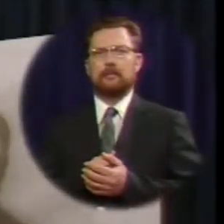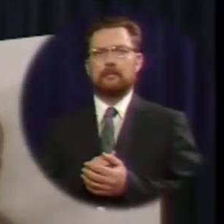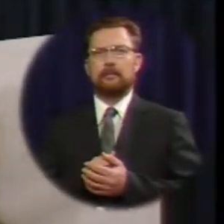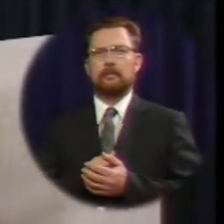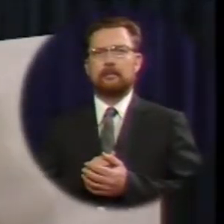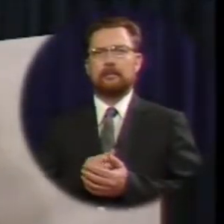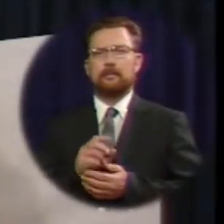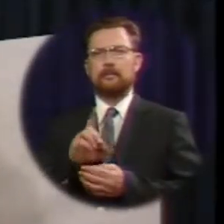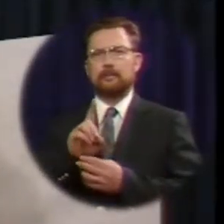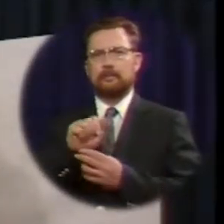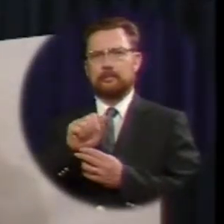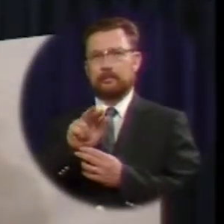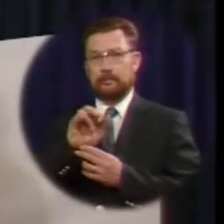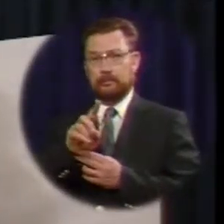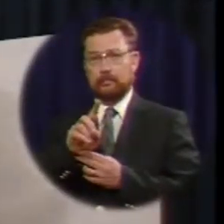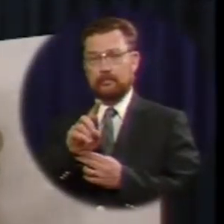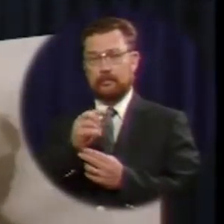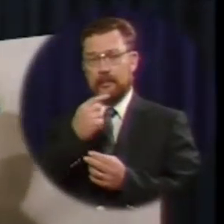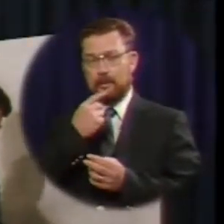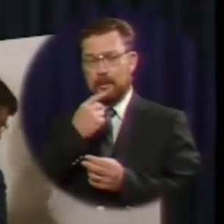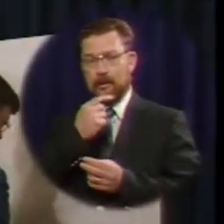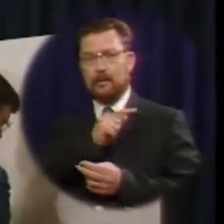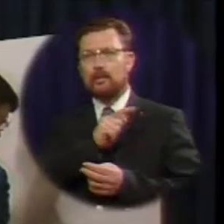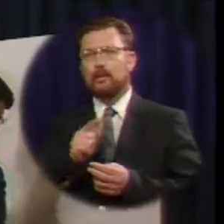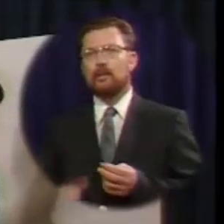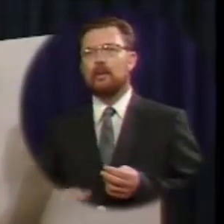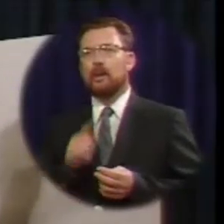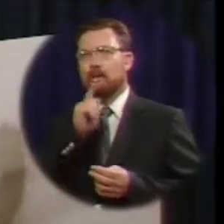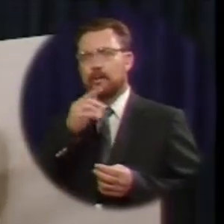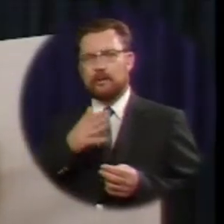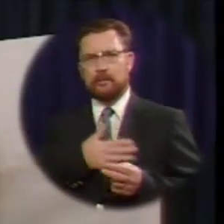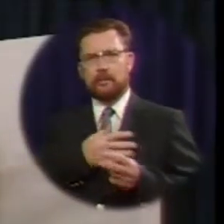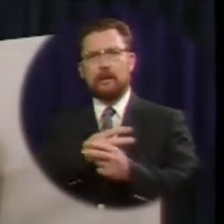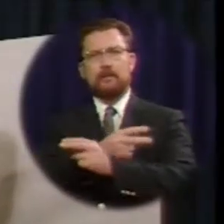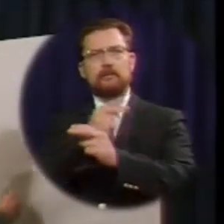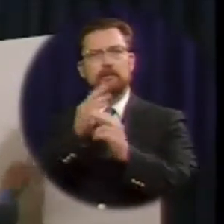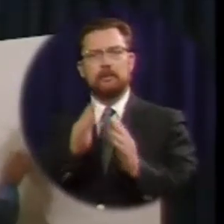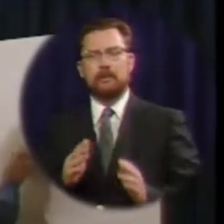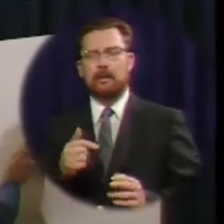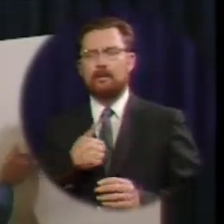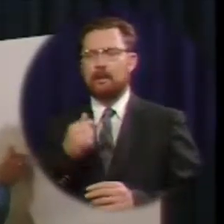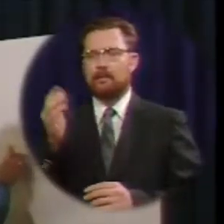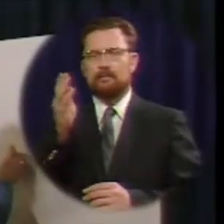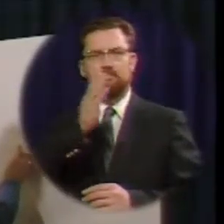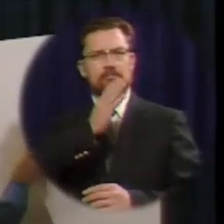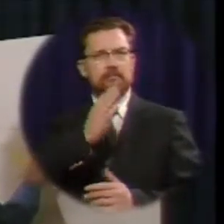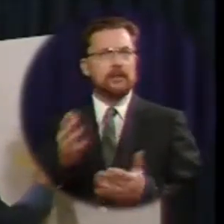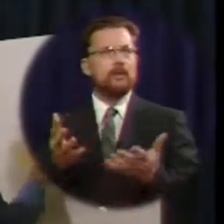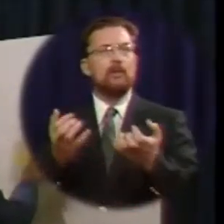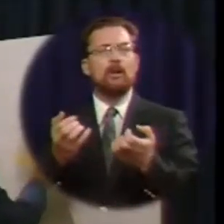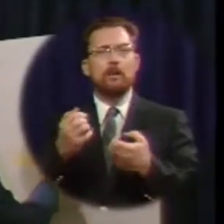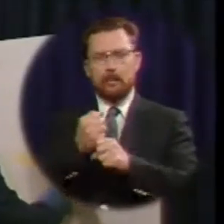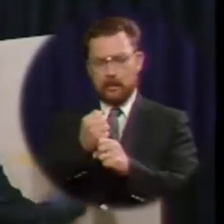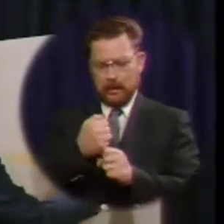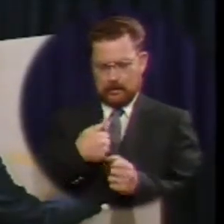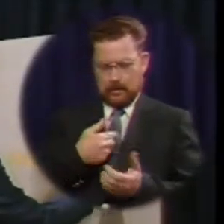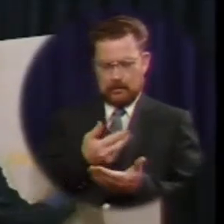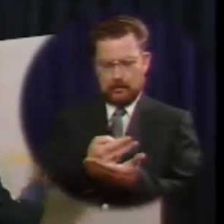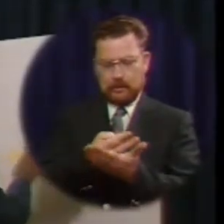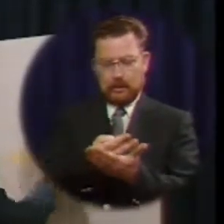David said the Lord is my shepherd I shall not want he maketh me to lie down in green